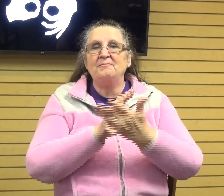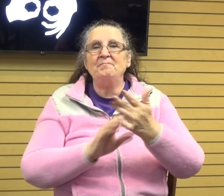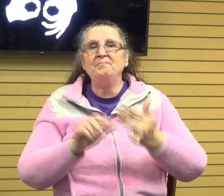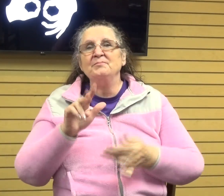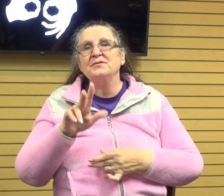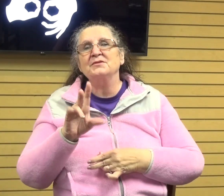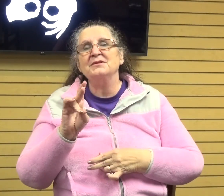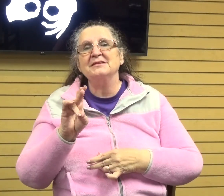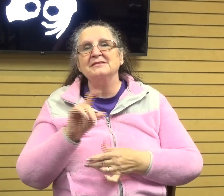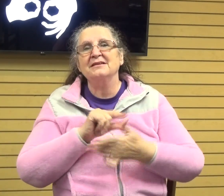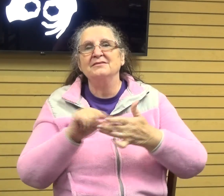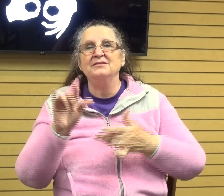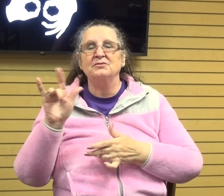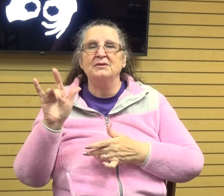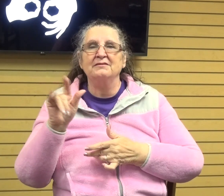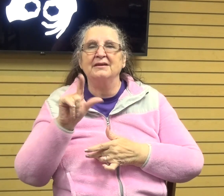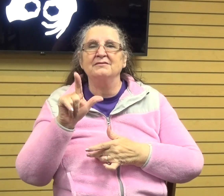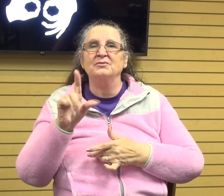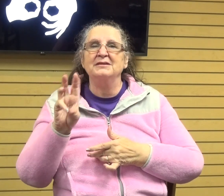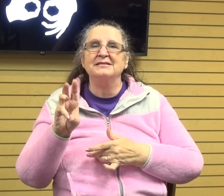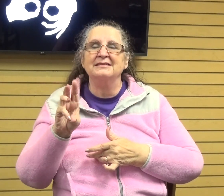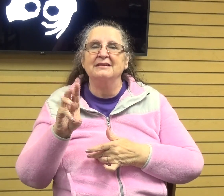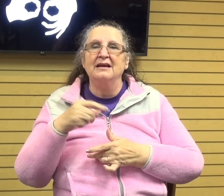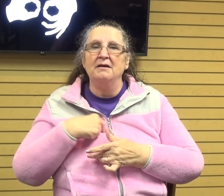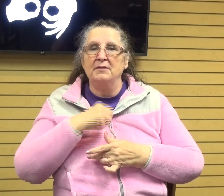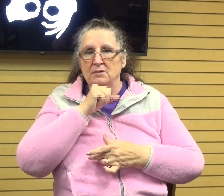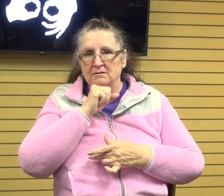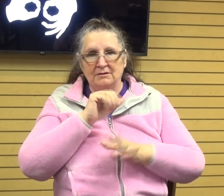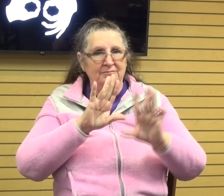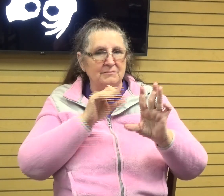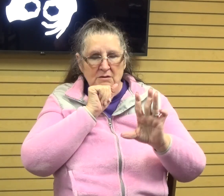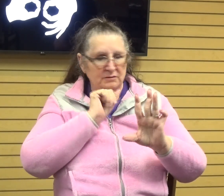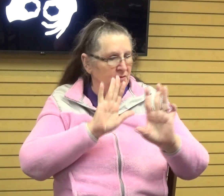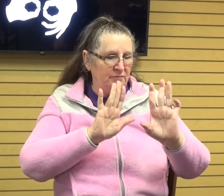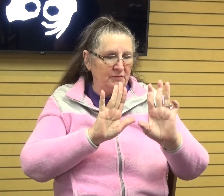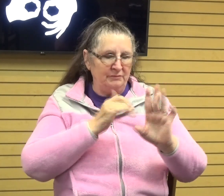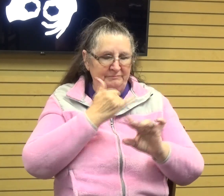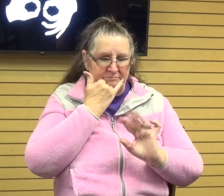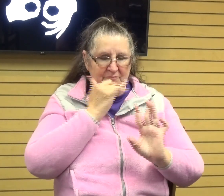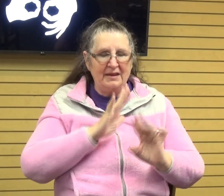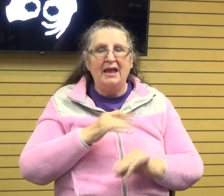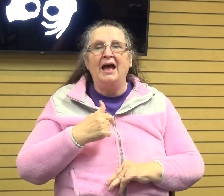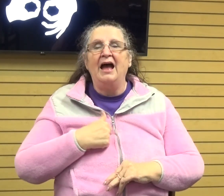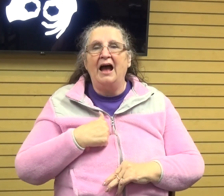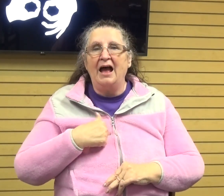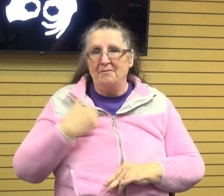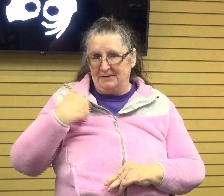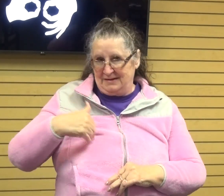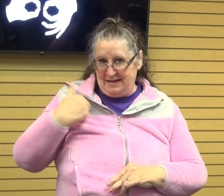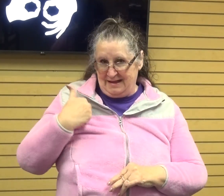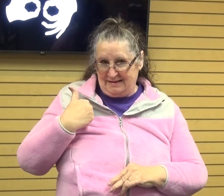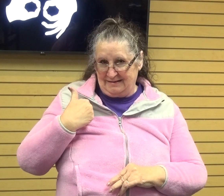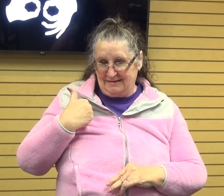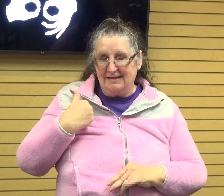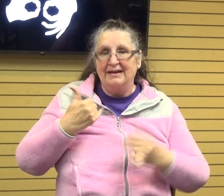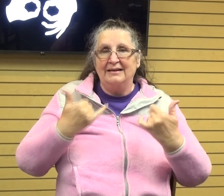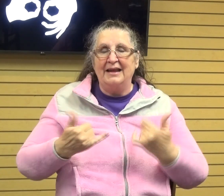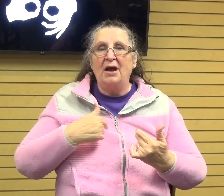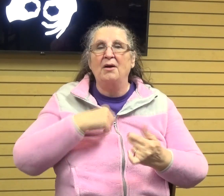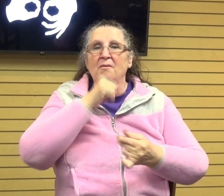25 and 26, I have been old. No, I'm starting over. I have been young and now I'm old yet.